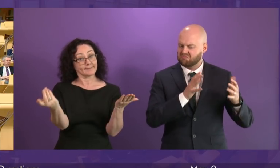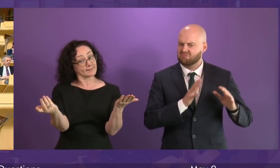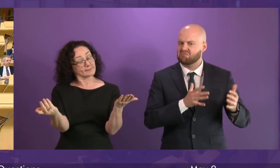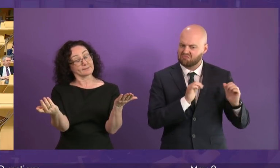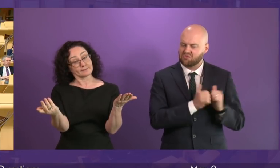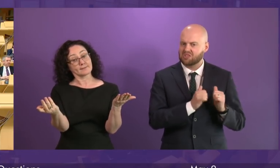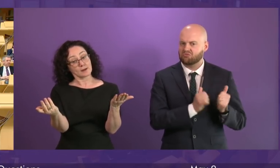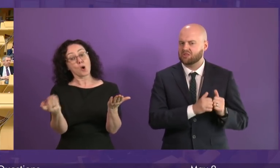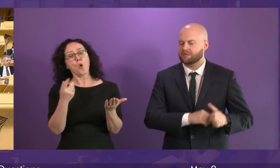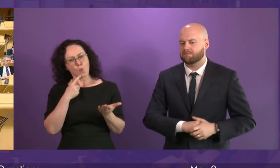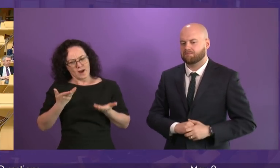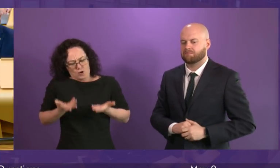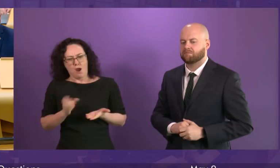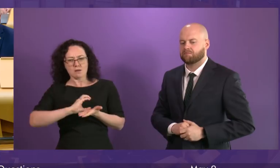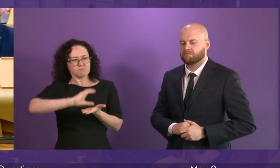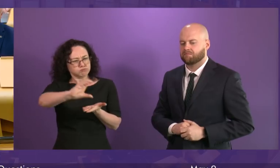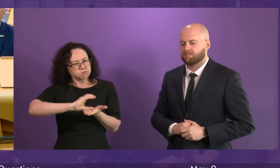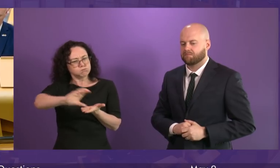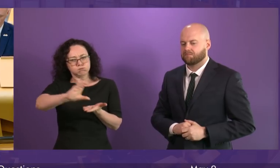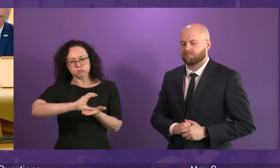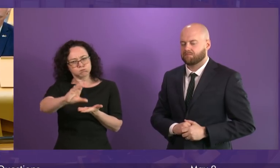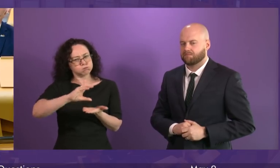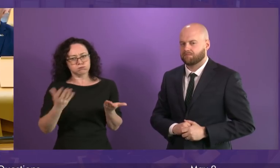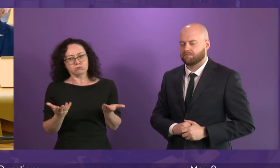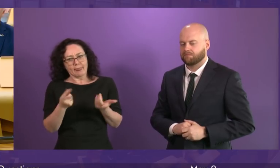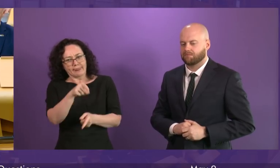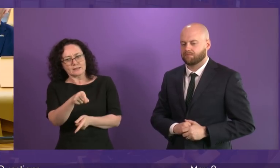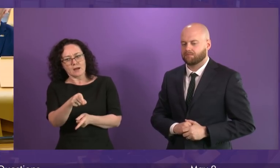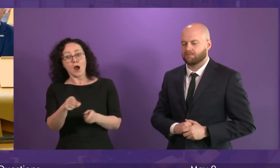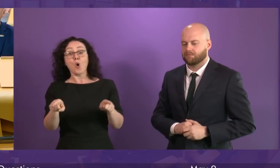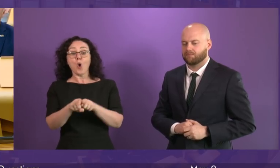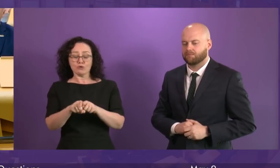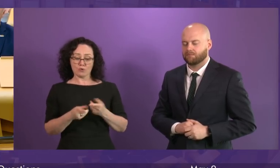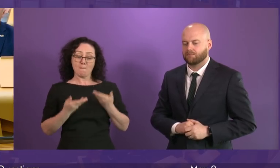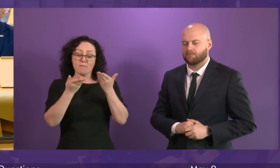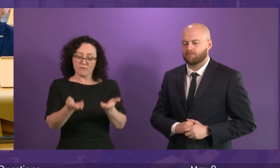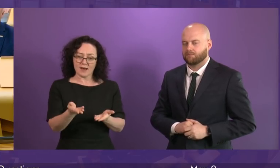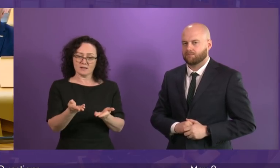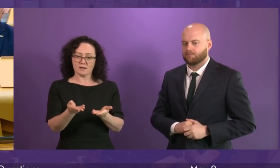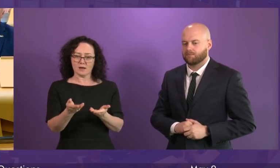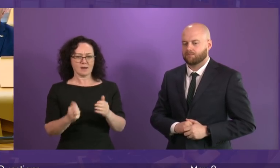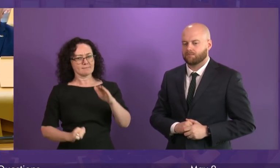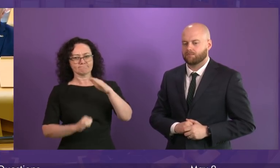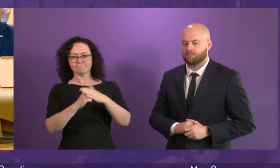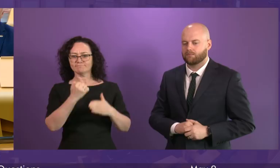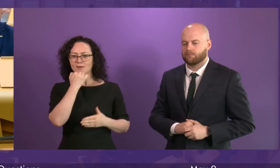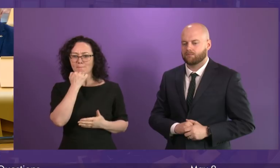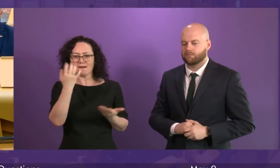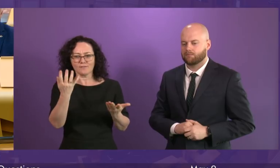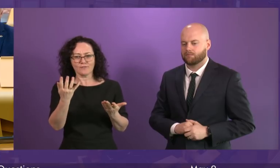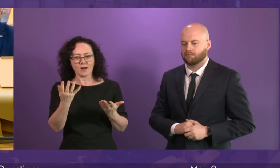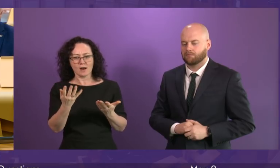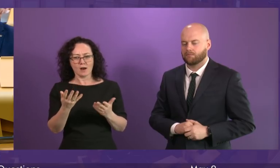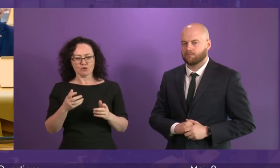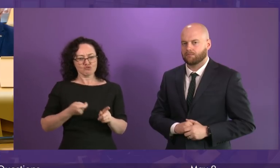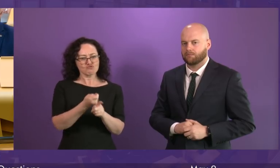into that, and we are delivering record numbers of affordable and social housing. And, you know, we have also